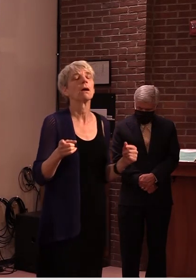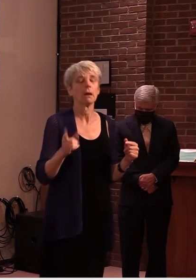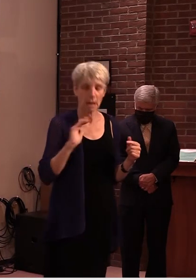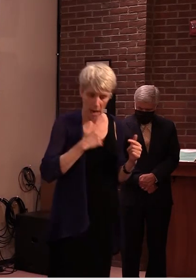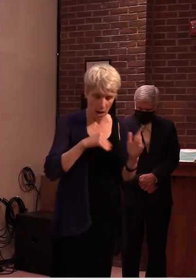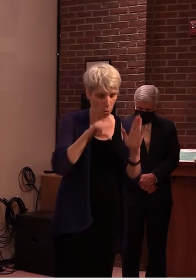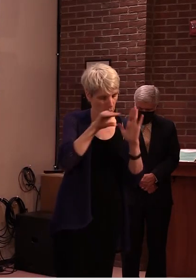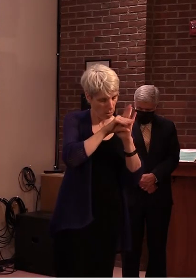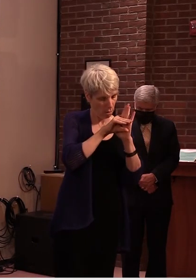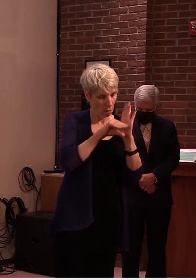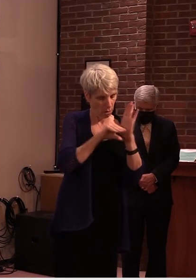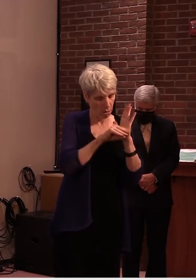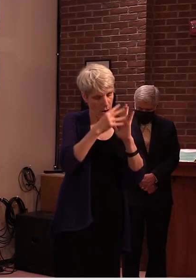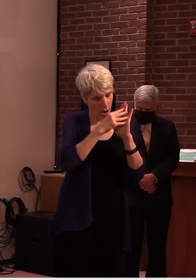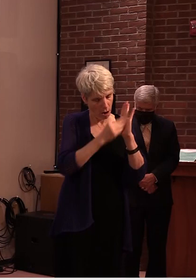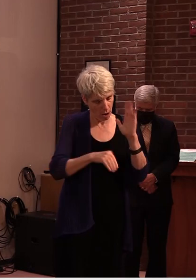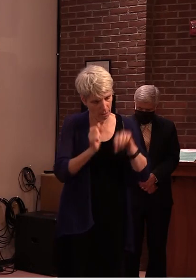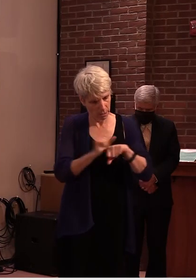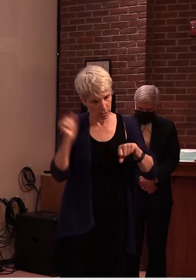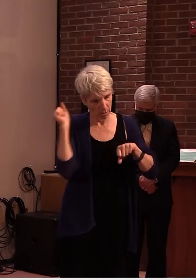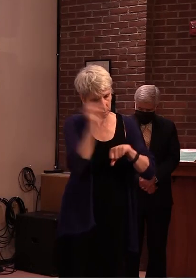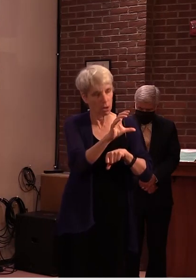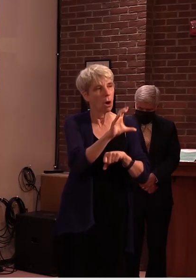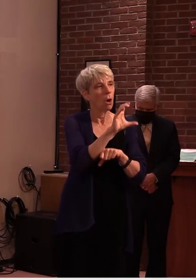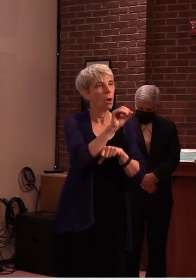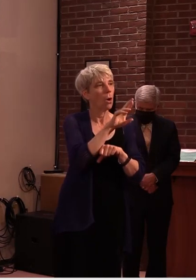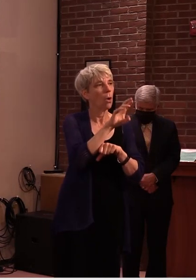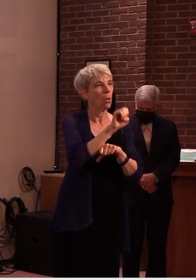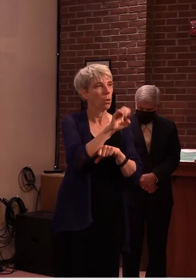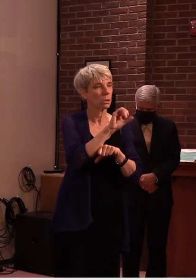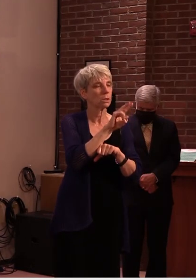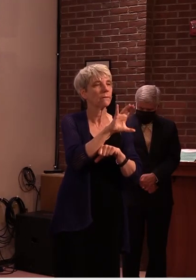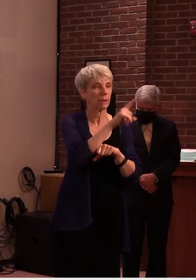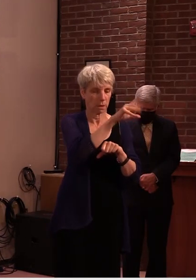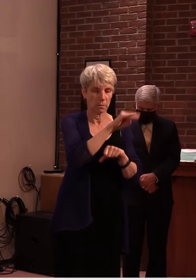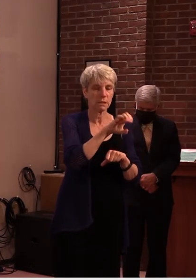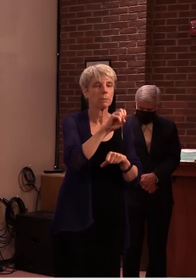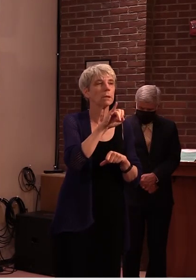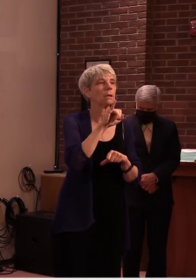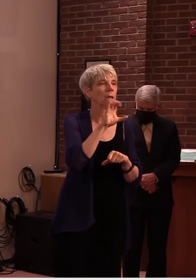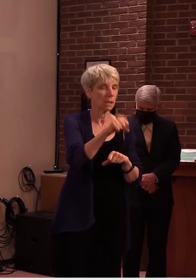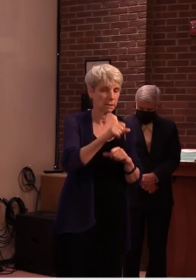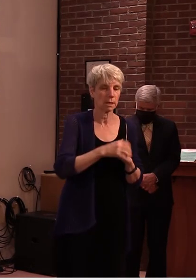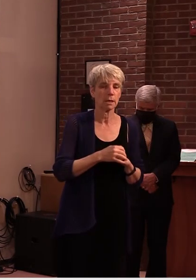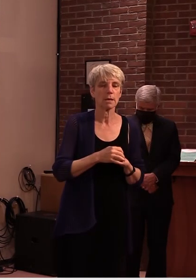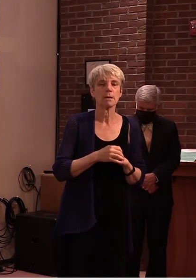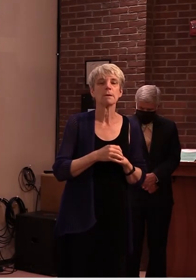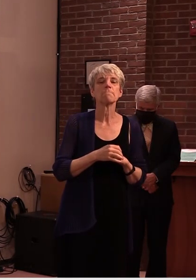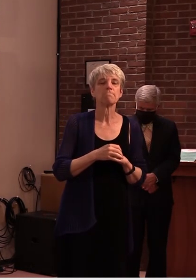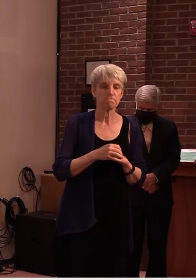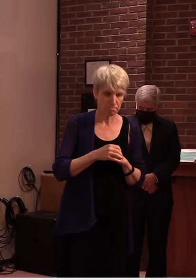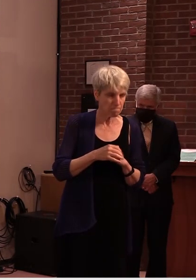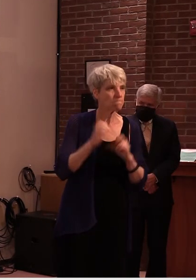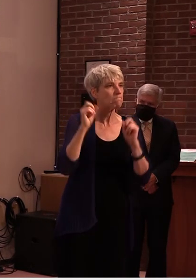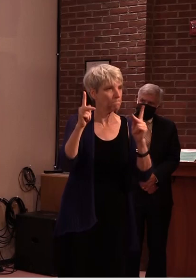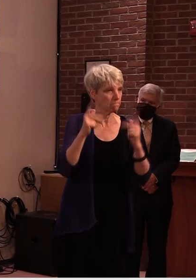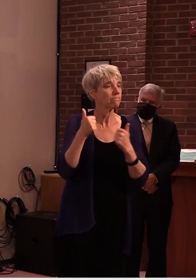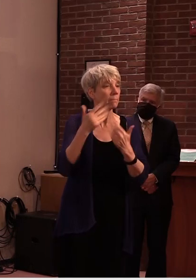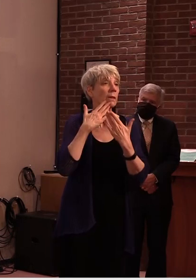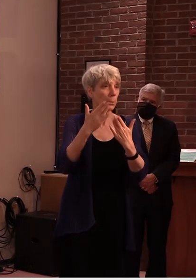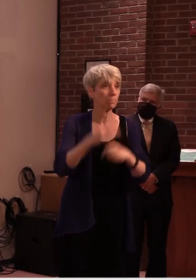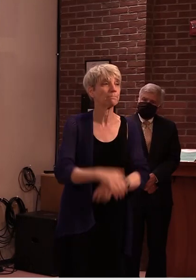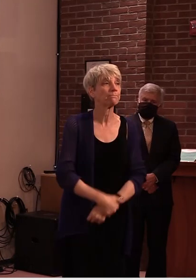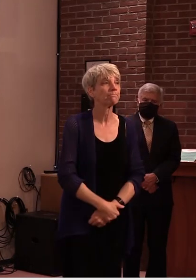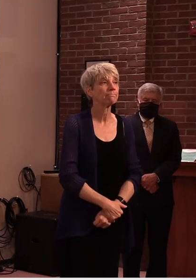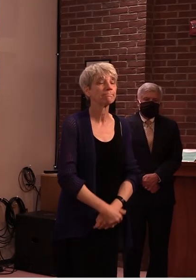the protocol shared with core civic in mississippi okay thanks thanks